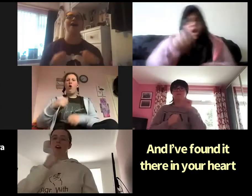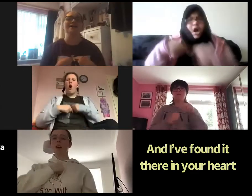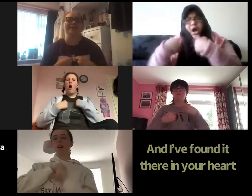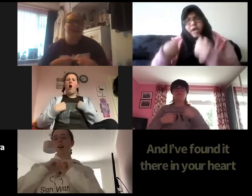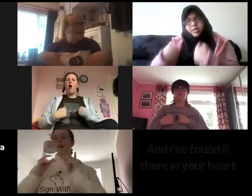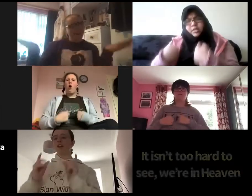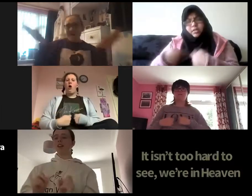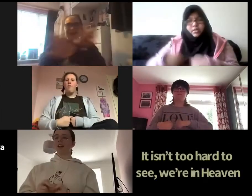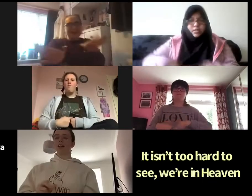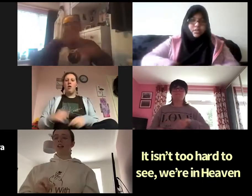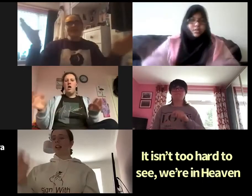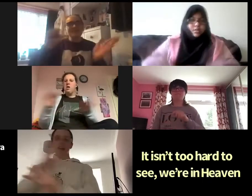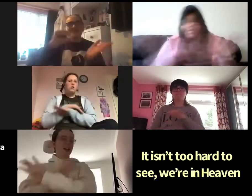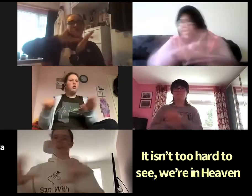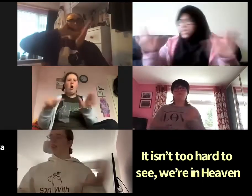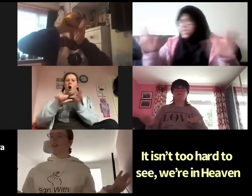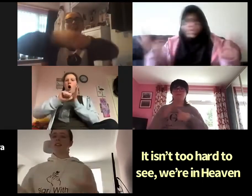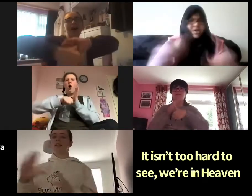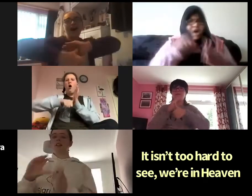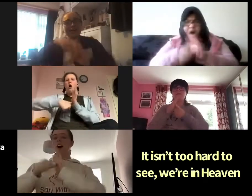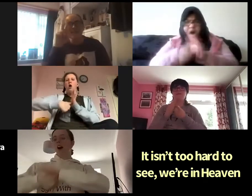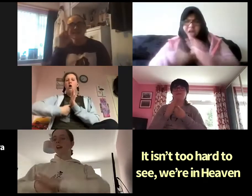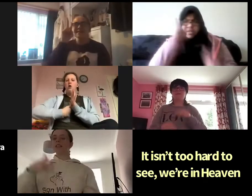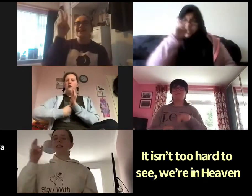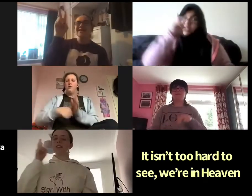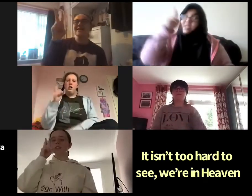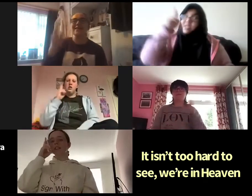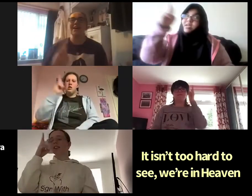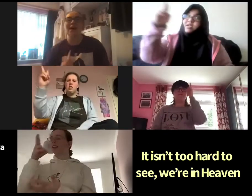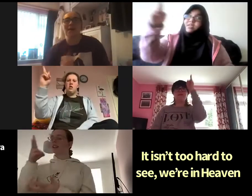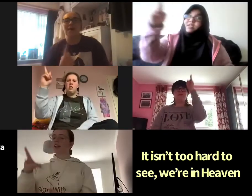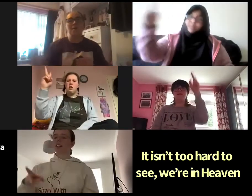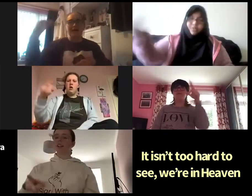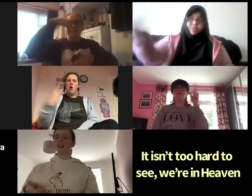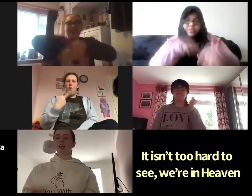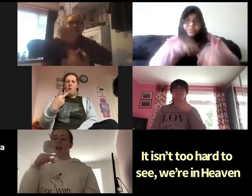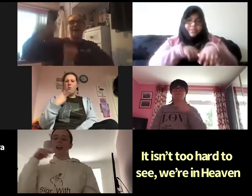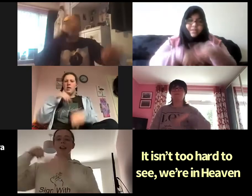It isn't too hard to see we're in heaven